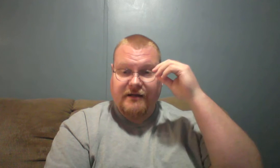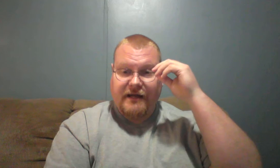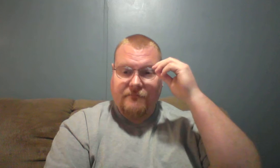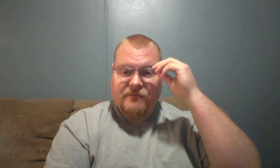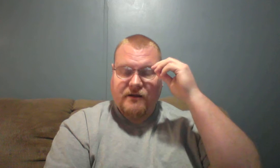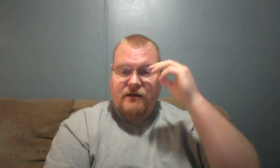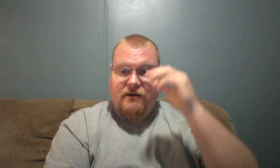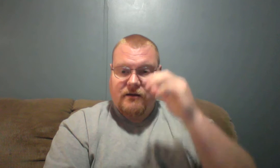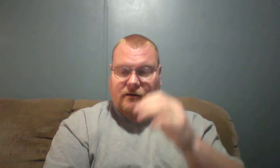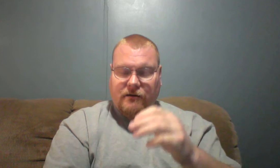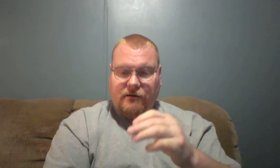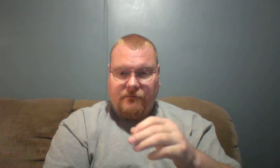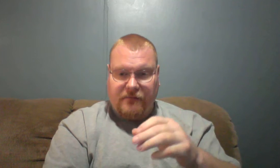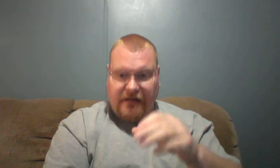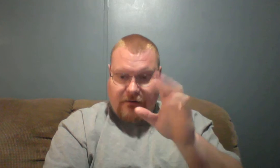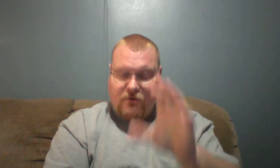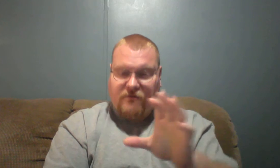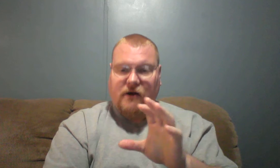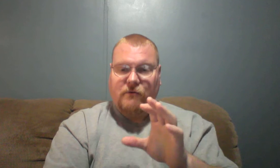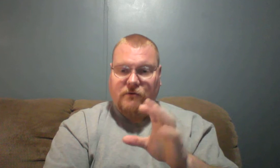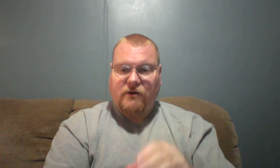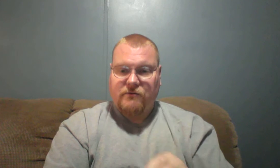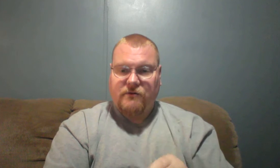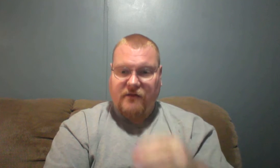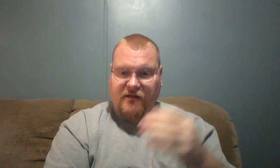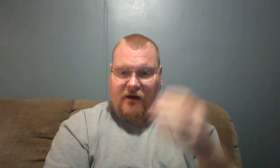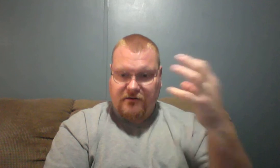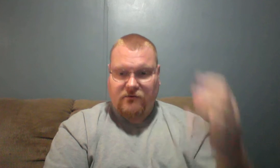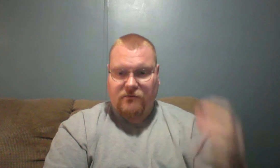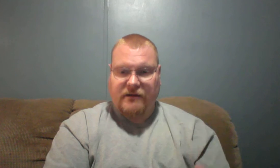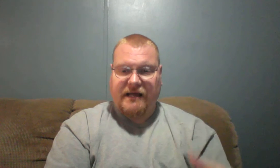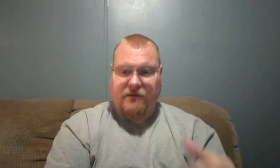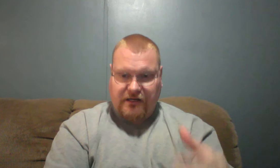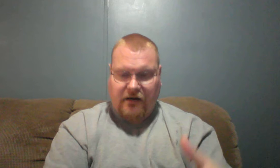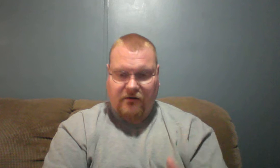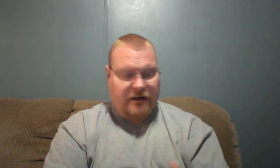day. But, you know, moving on with what the thought we're putting ahead, we're talking about.